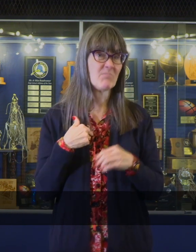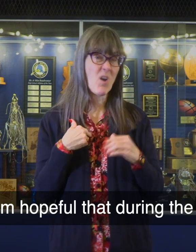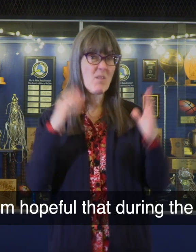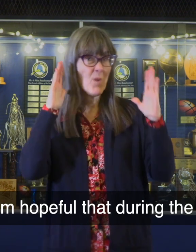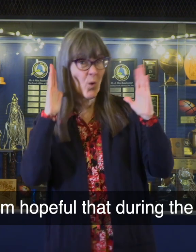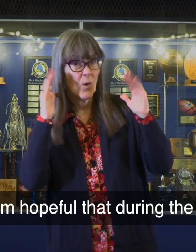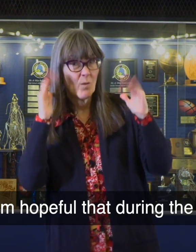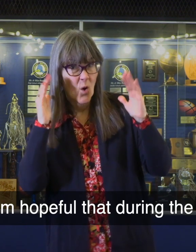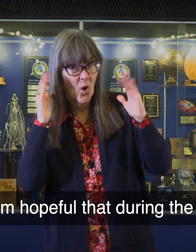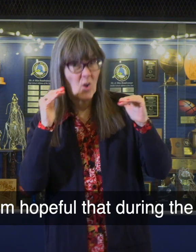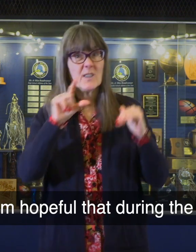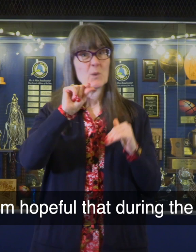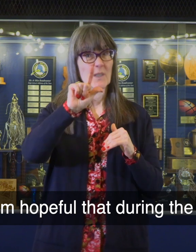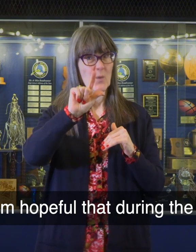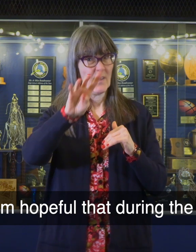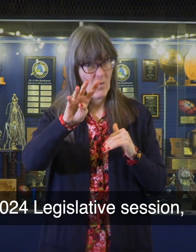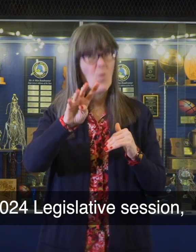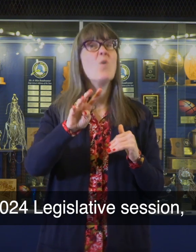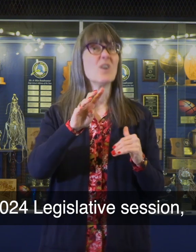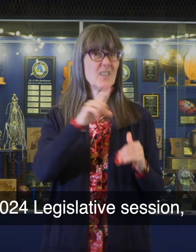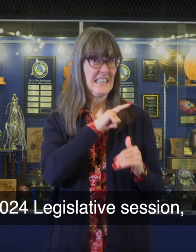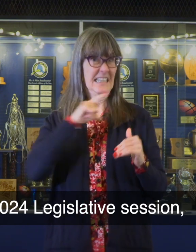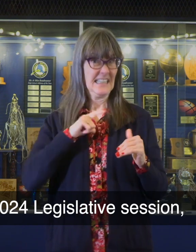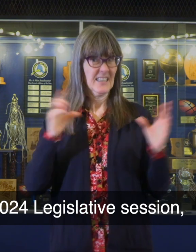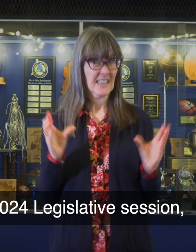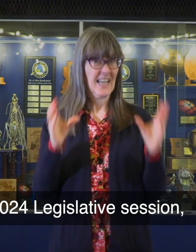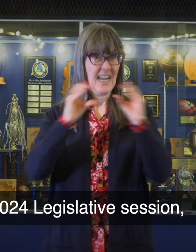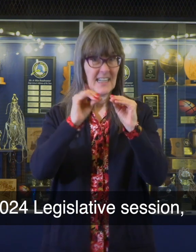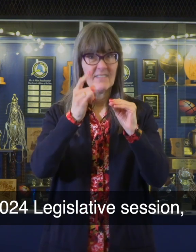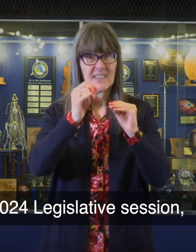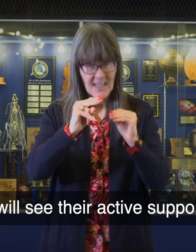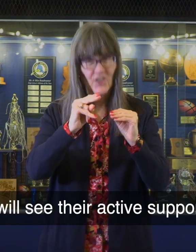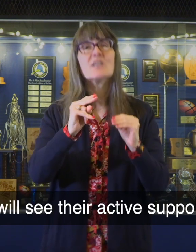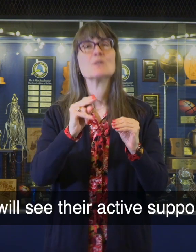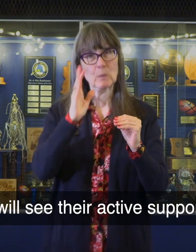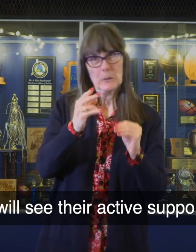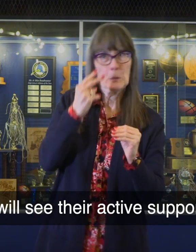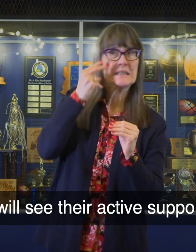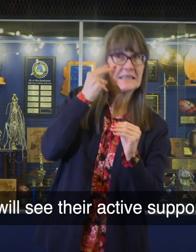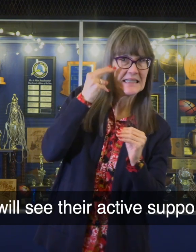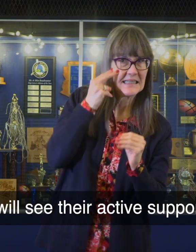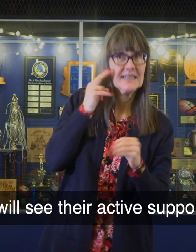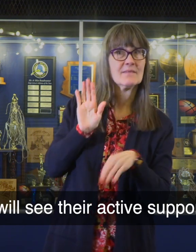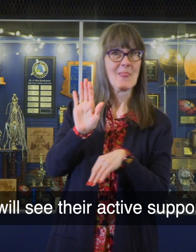I am hopeful that during the 2024 legislative session, we will see their active